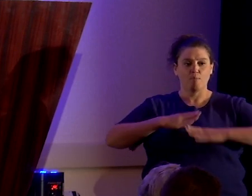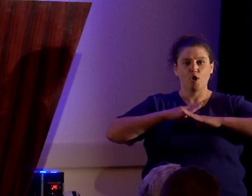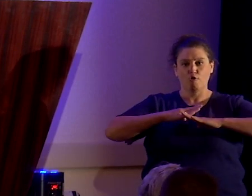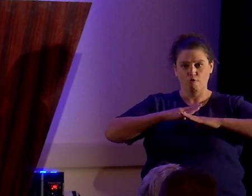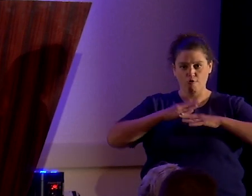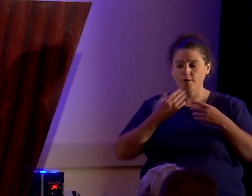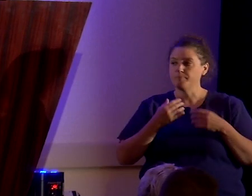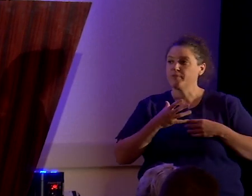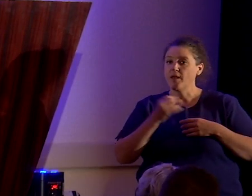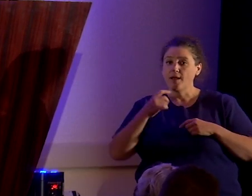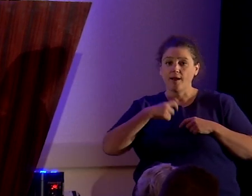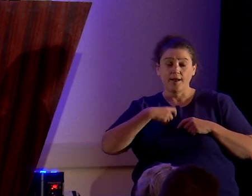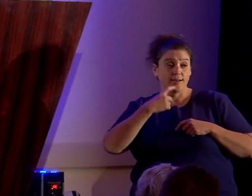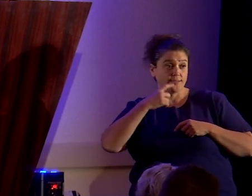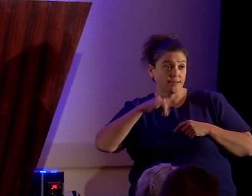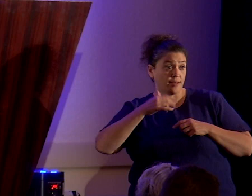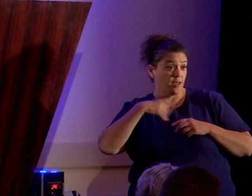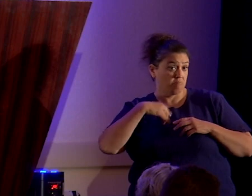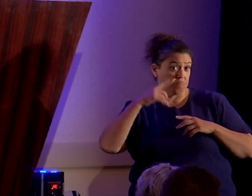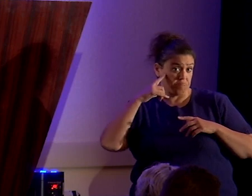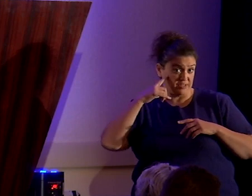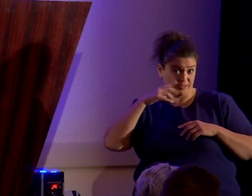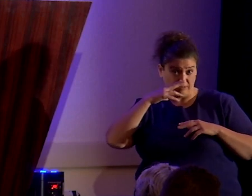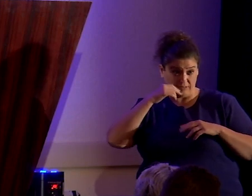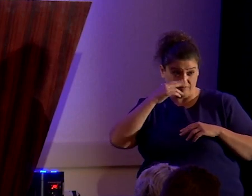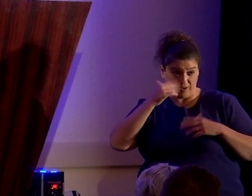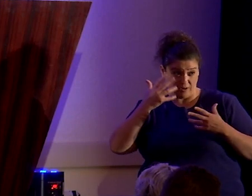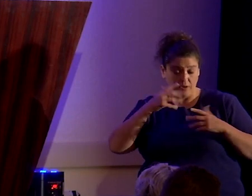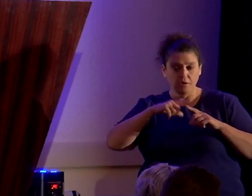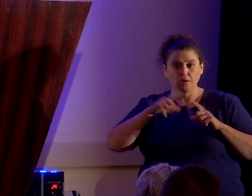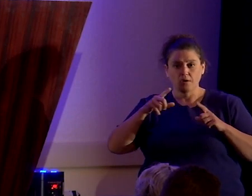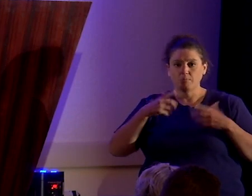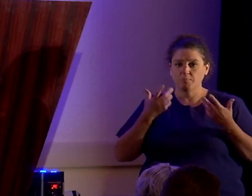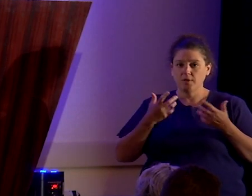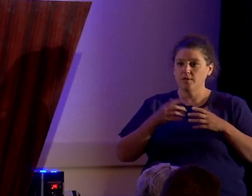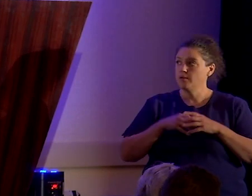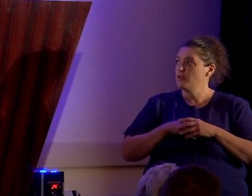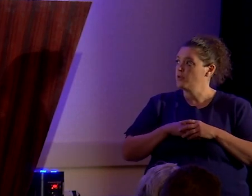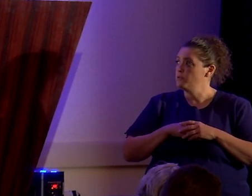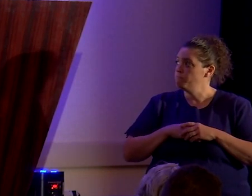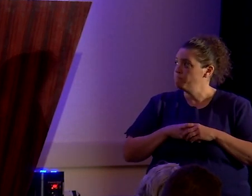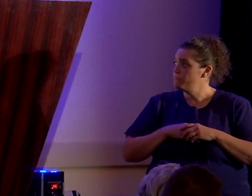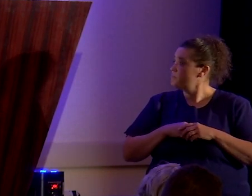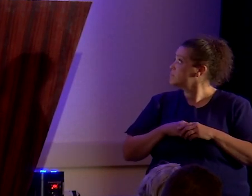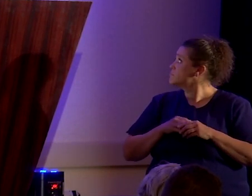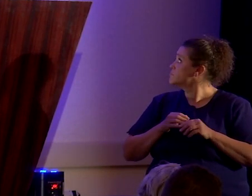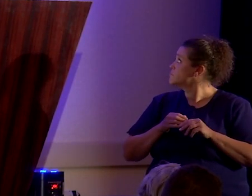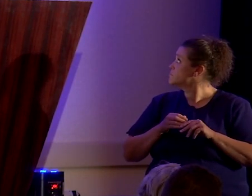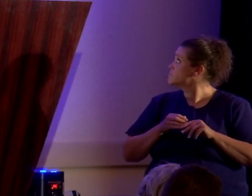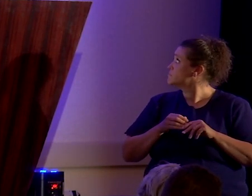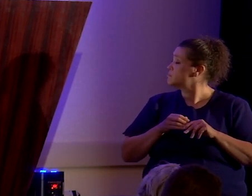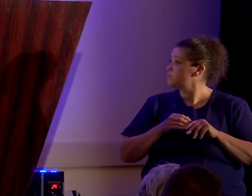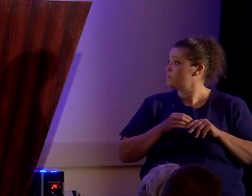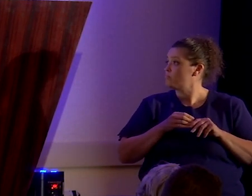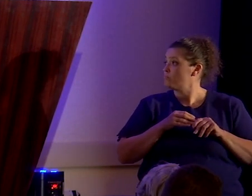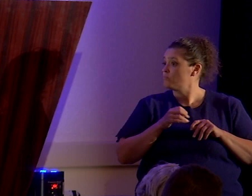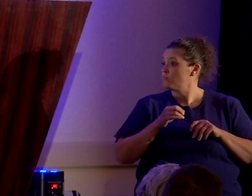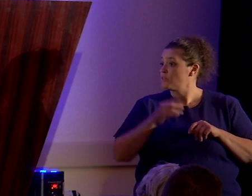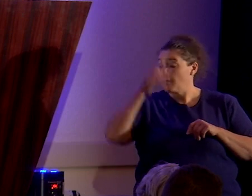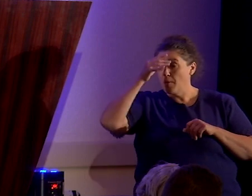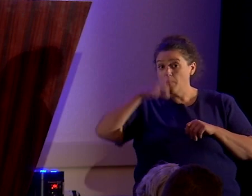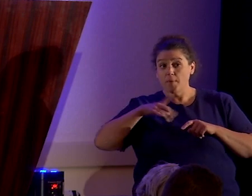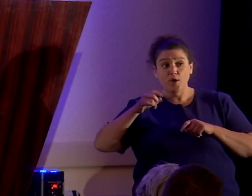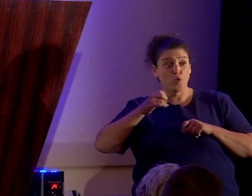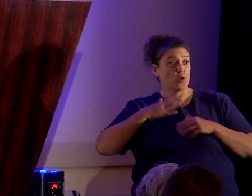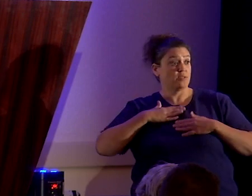I say this, and this sounds very funny, but actually there's a sober side to it. The man who was my bodyguard,